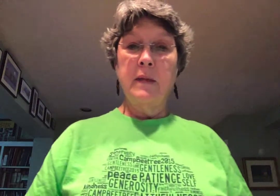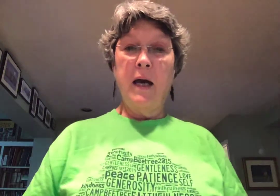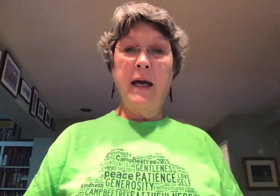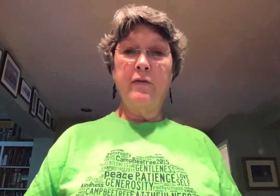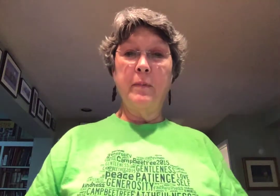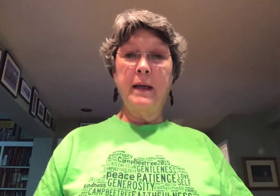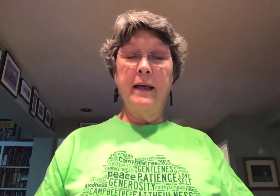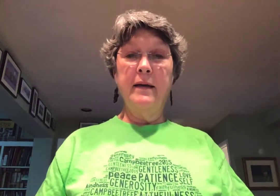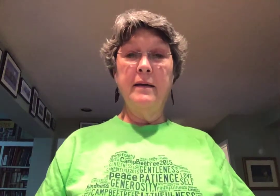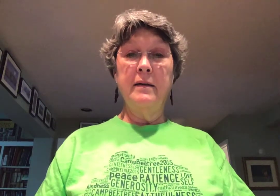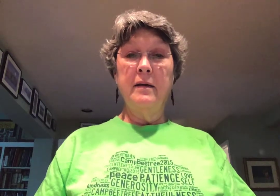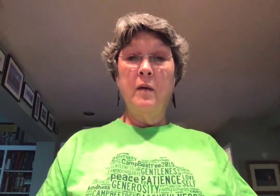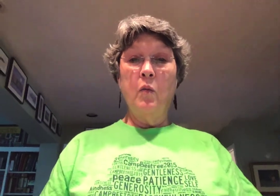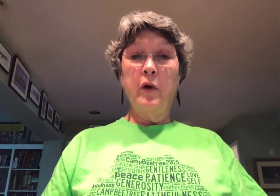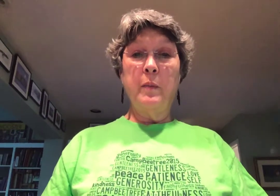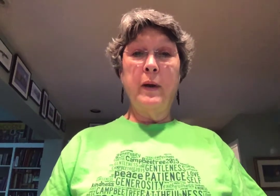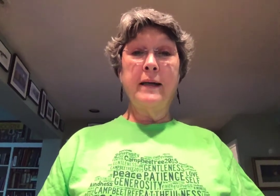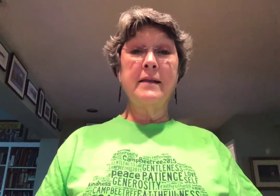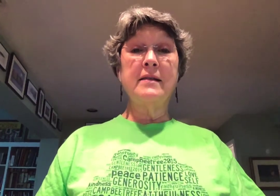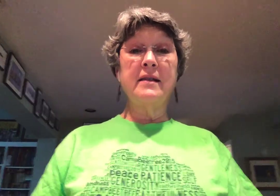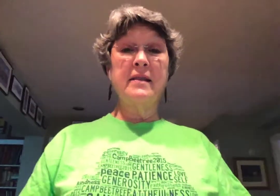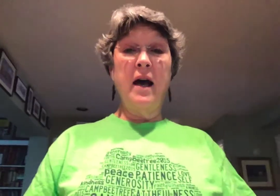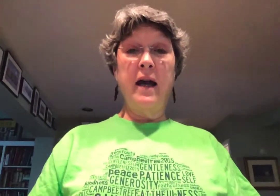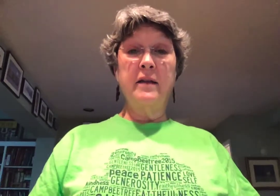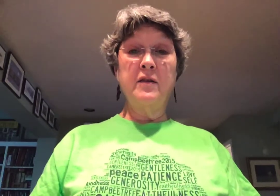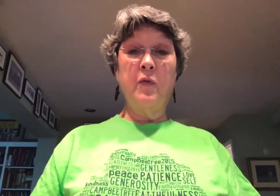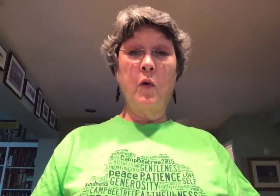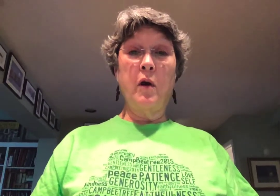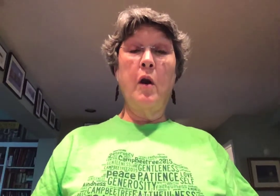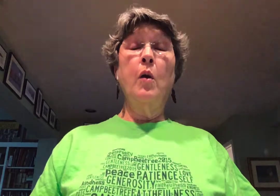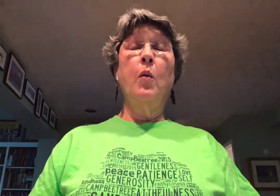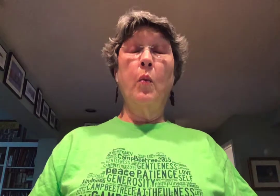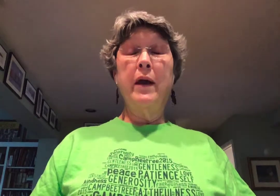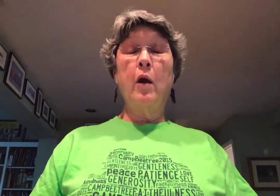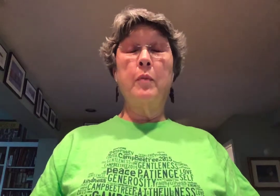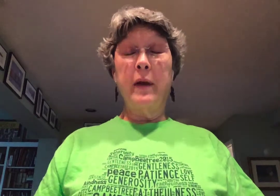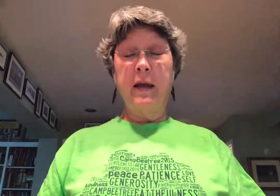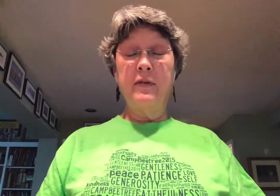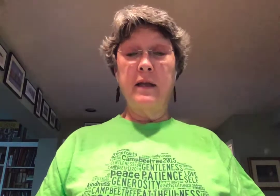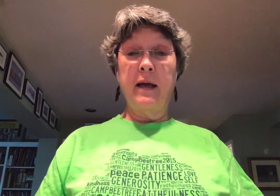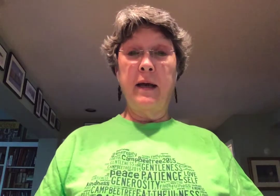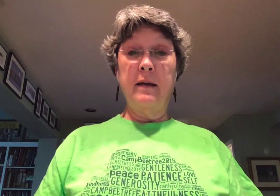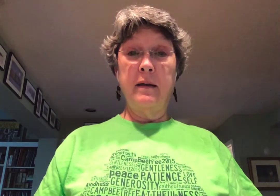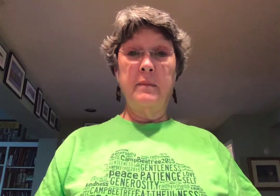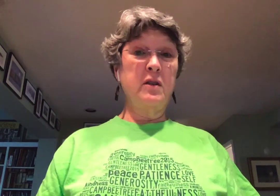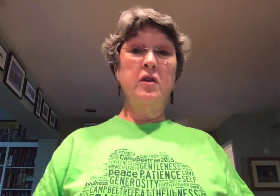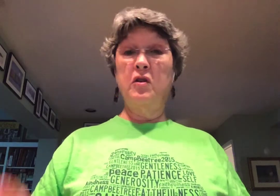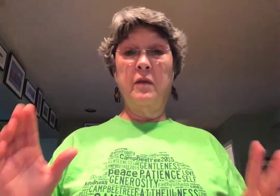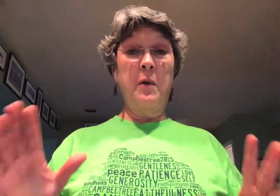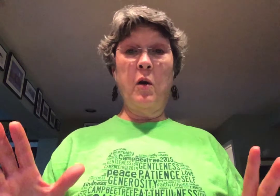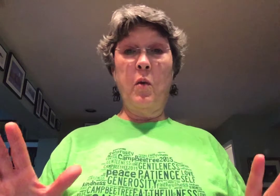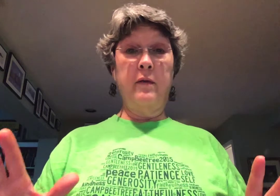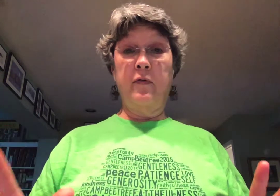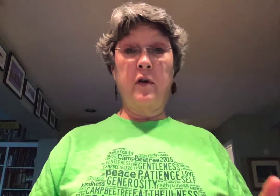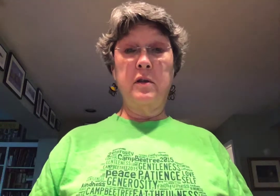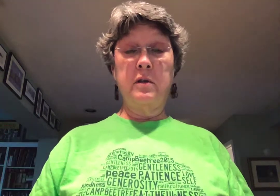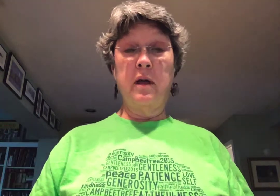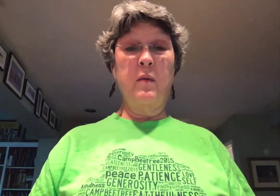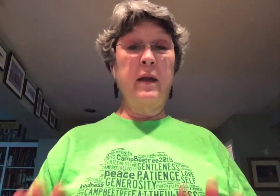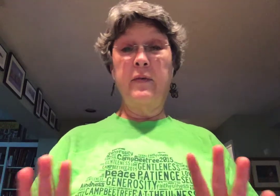Hi, everybody. We're going to practice the signs for we are brave today. I'm just going to do the part one first. I don't want to give